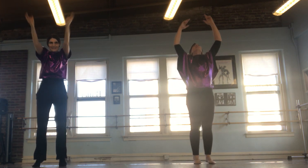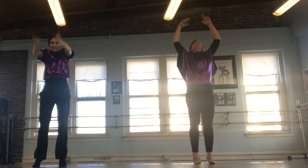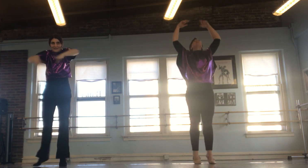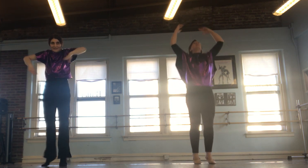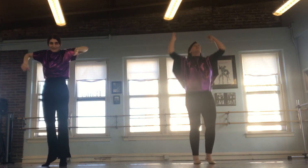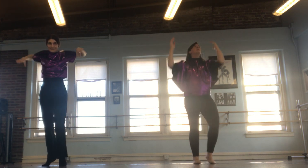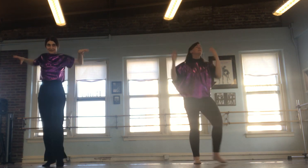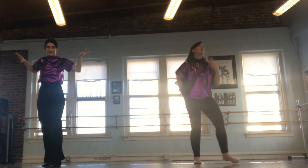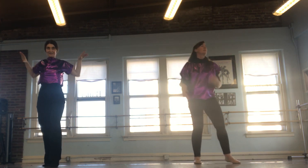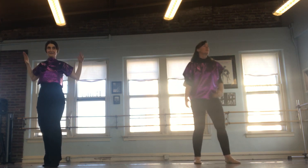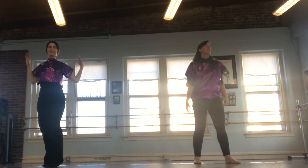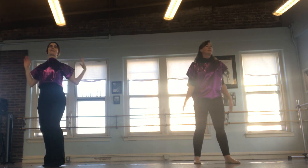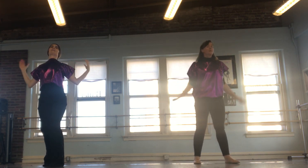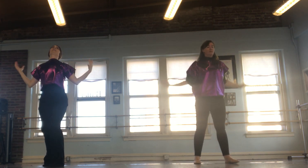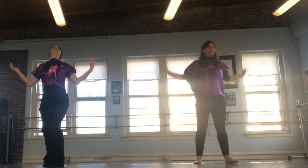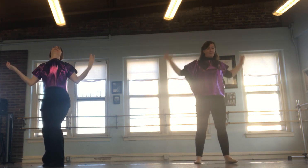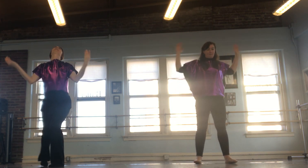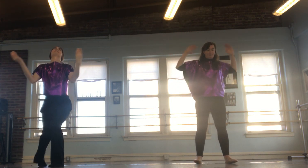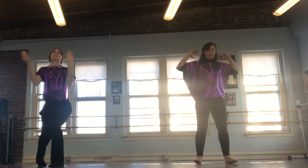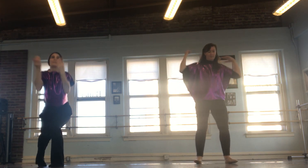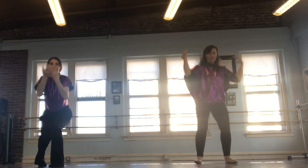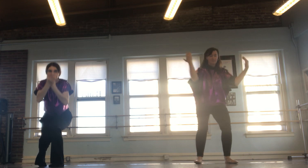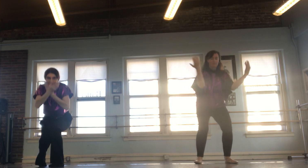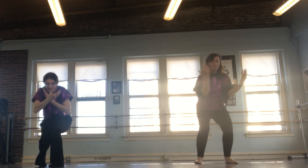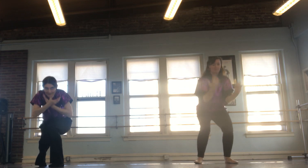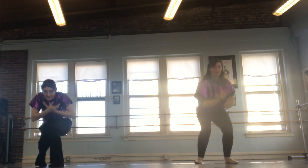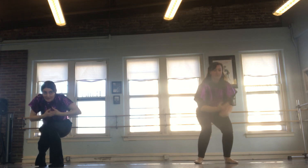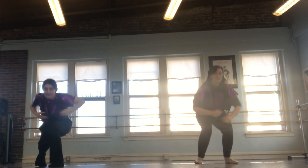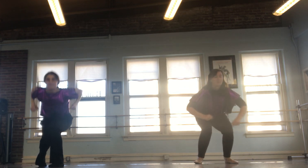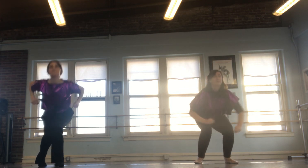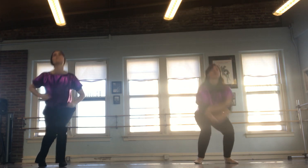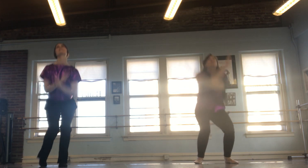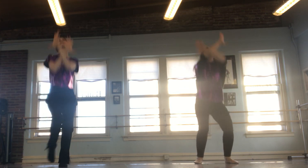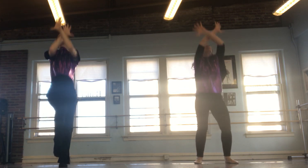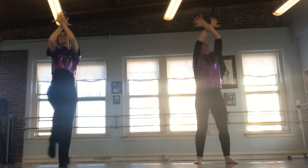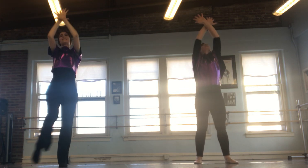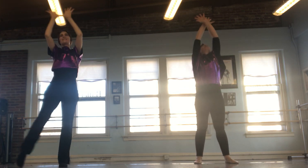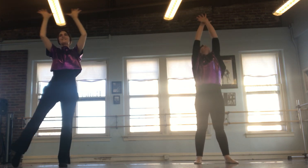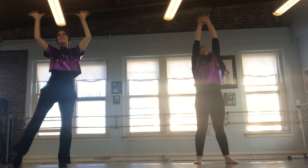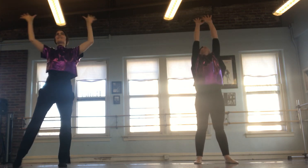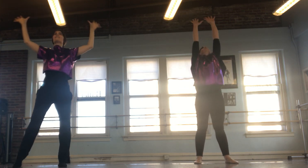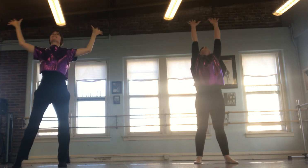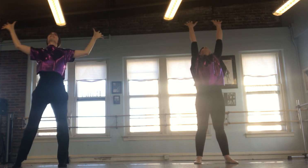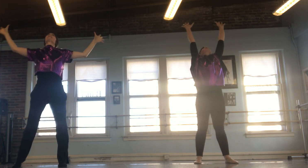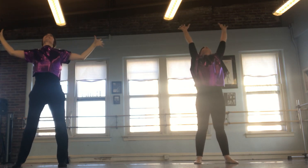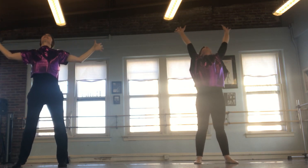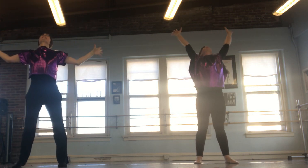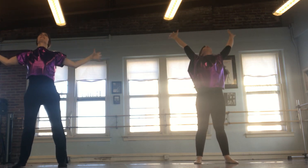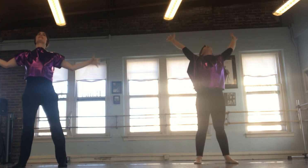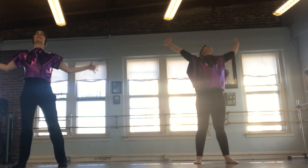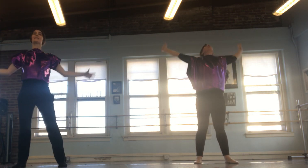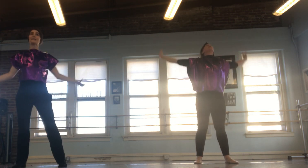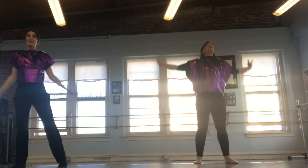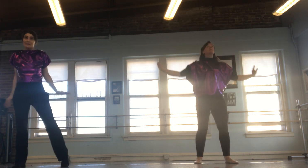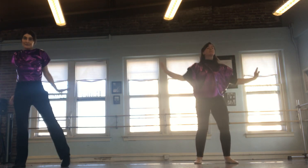He wraps himself in light, and